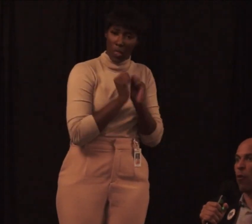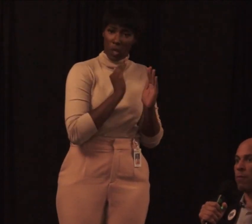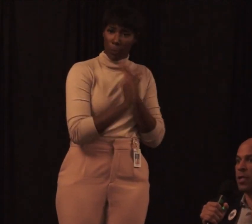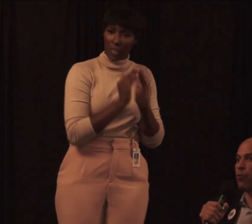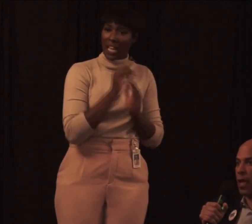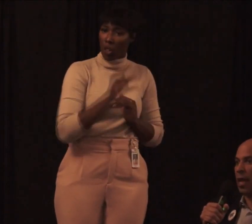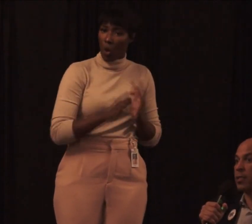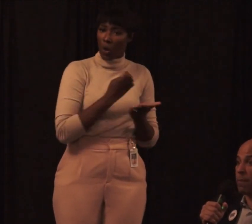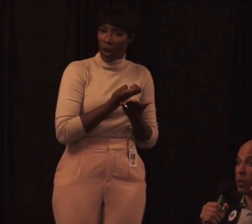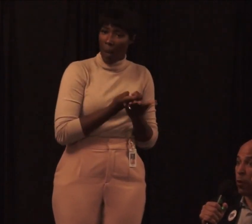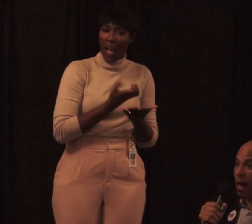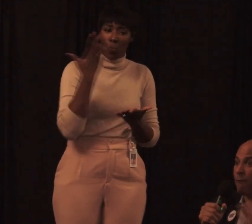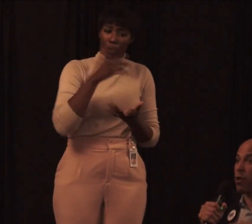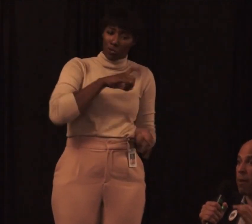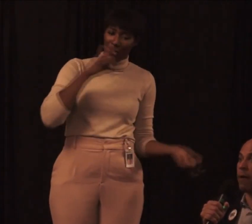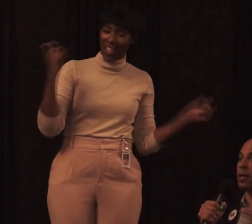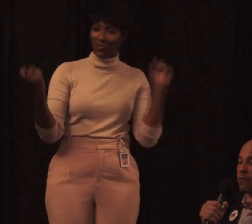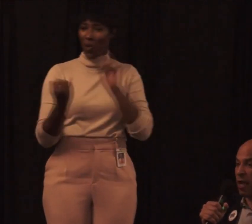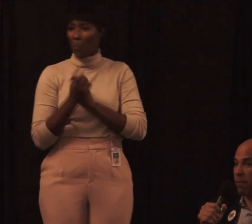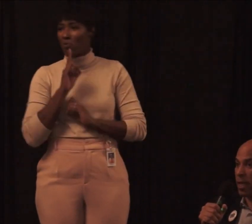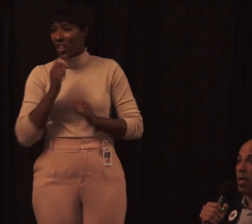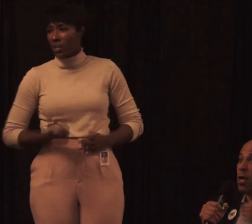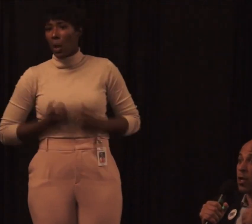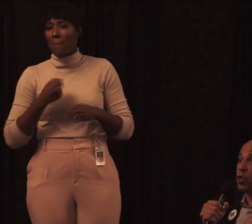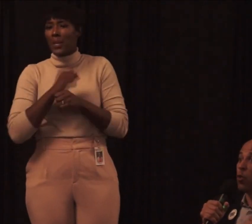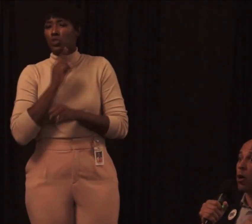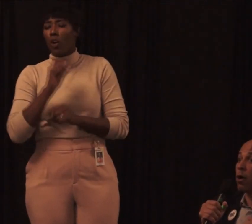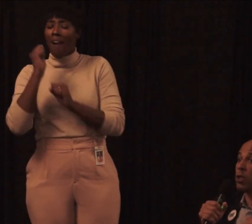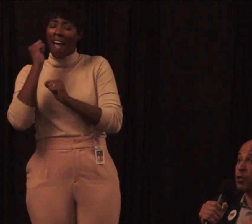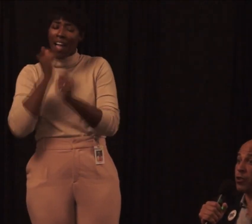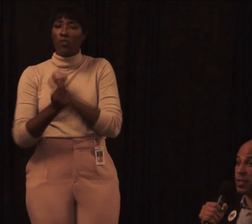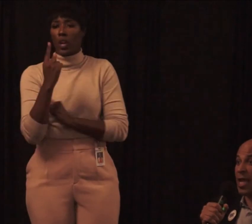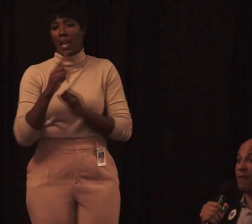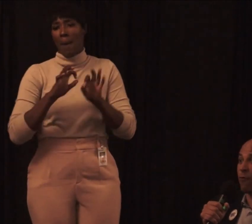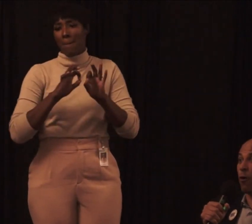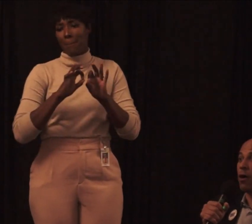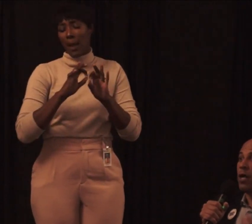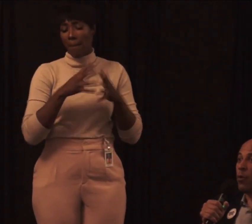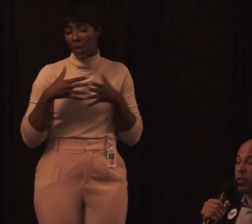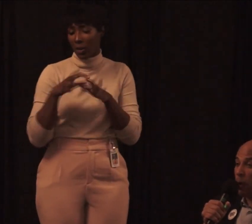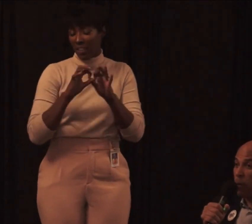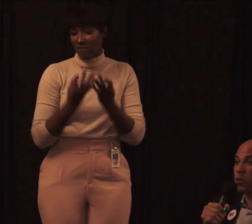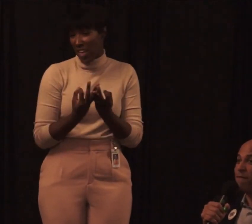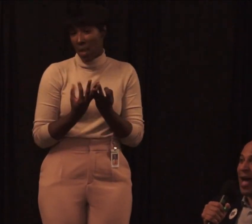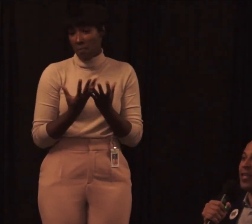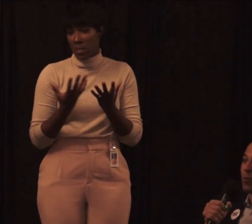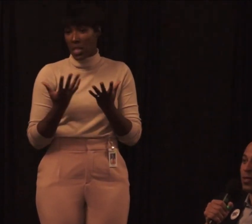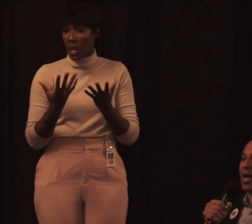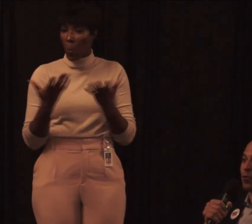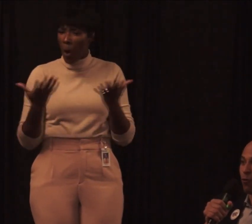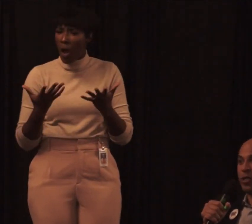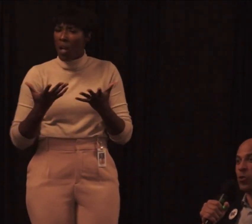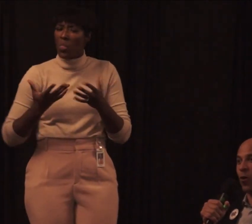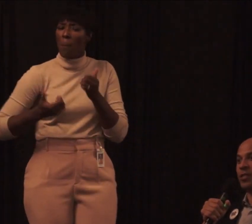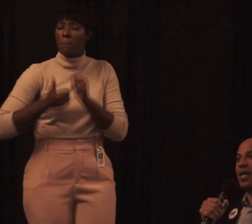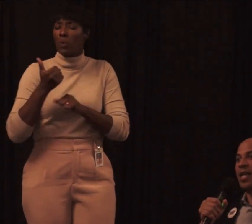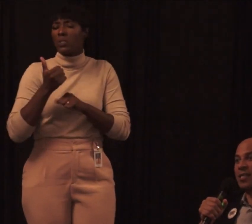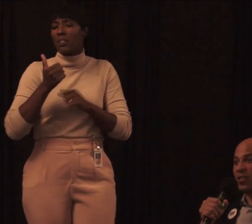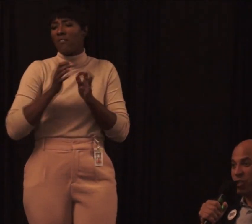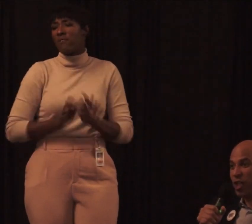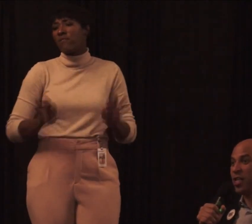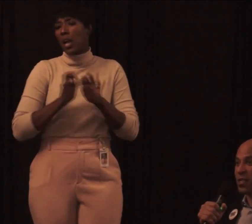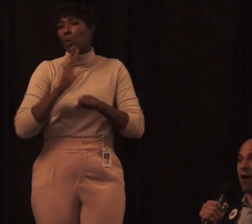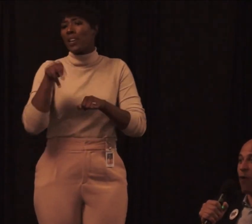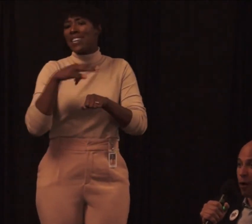transform these realities to make sure every American family can do what our country should stand for, which is our most valuable natural resource,